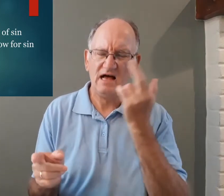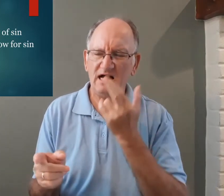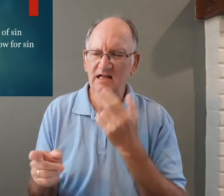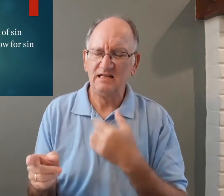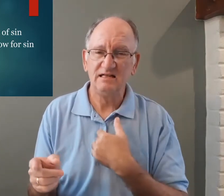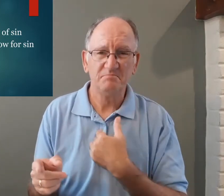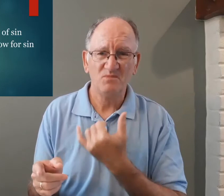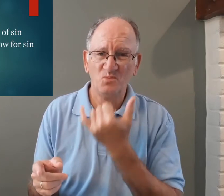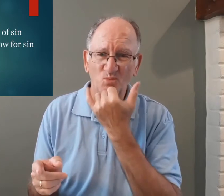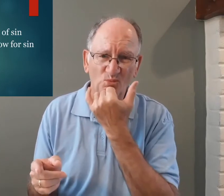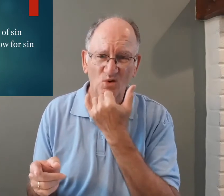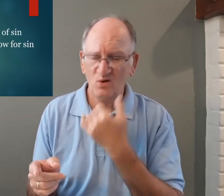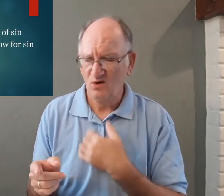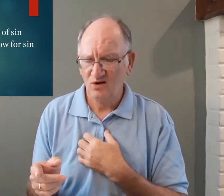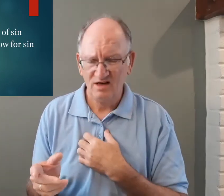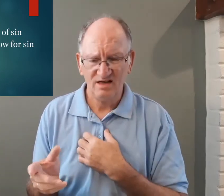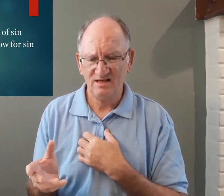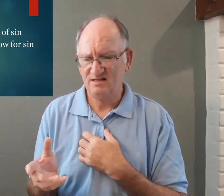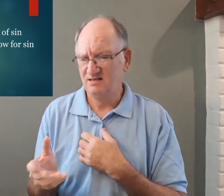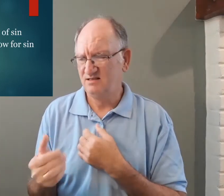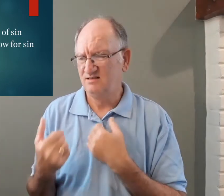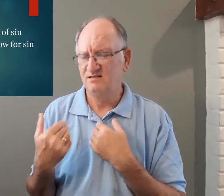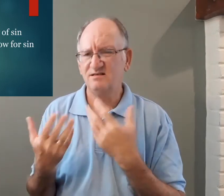you realize that you're wrong